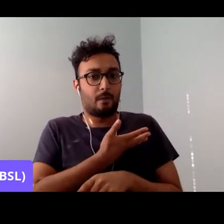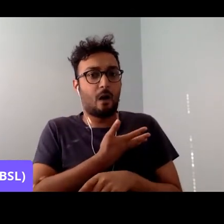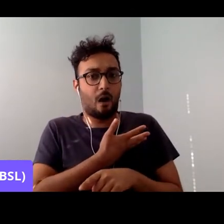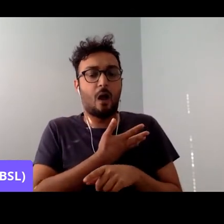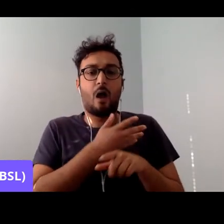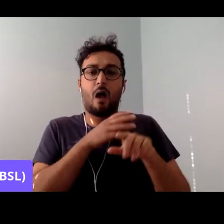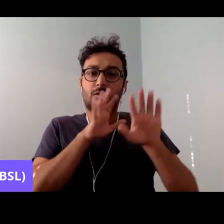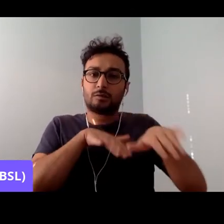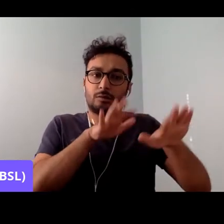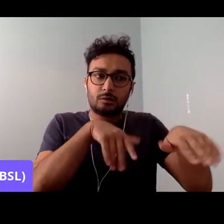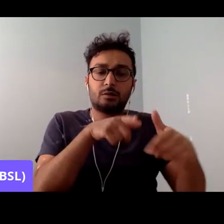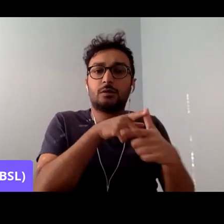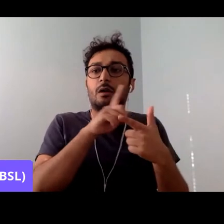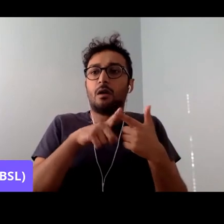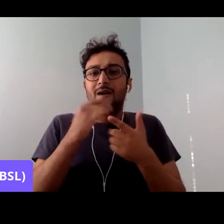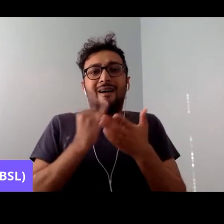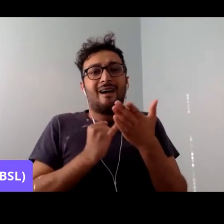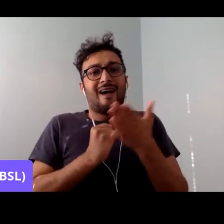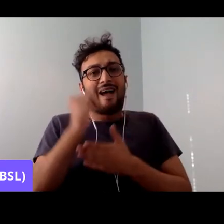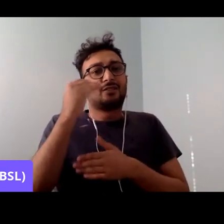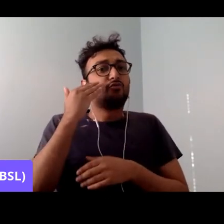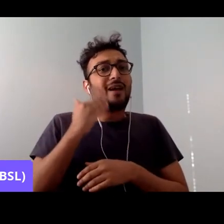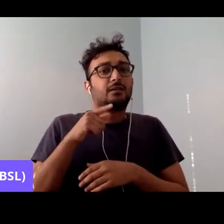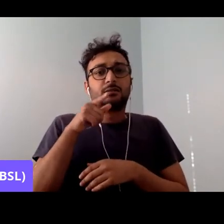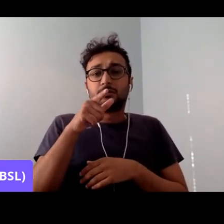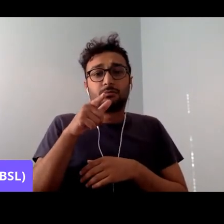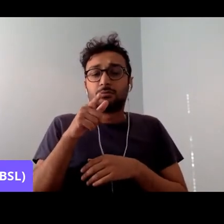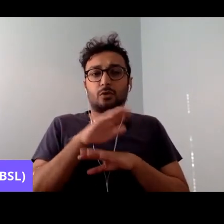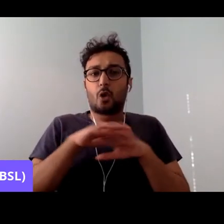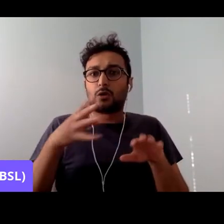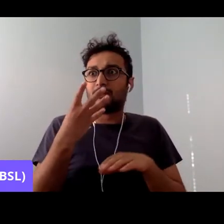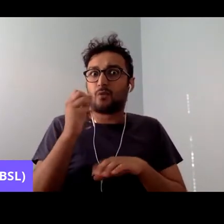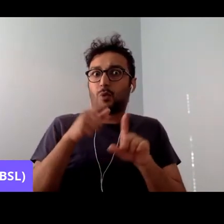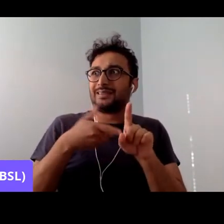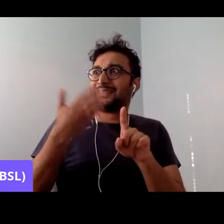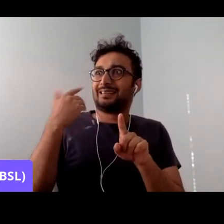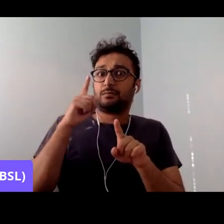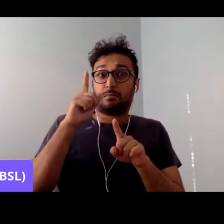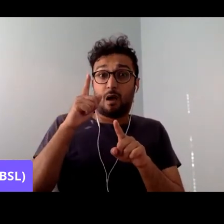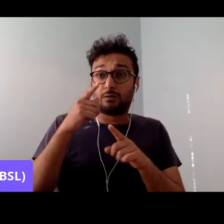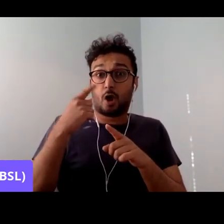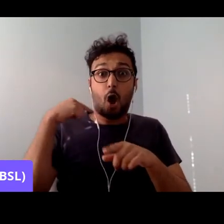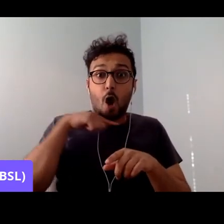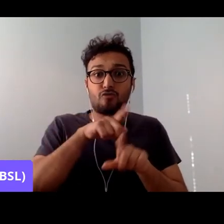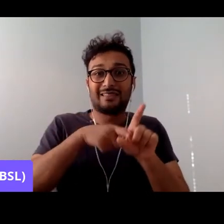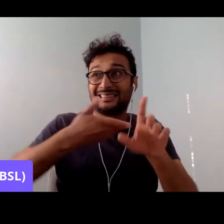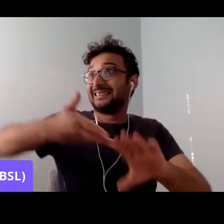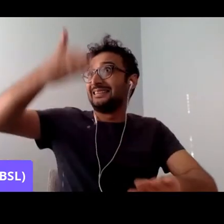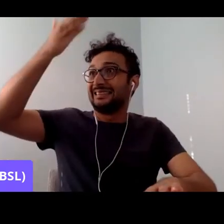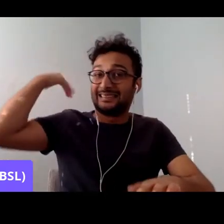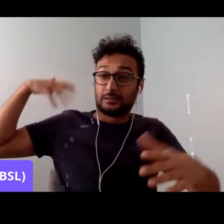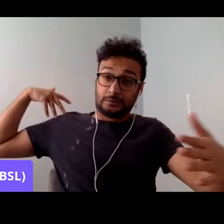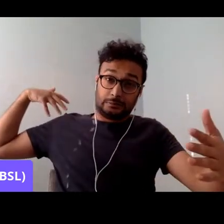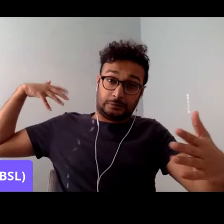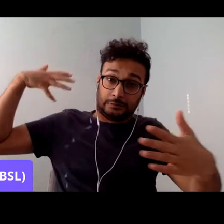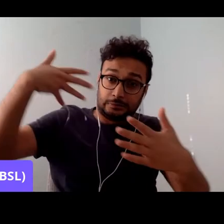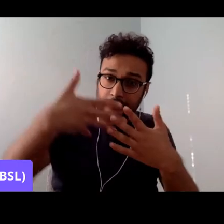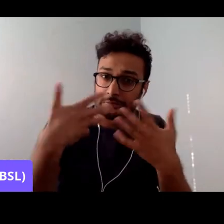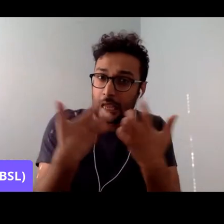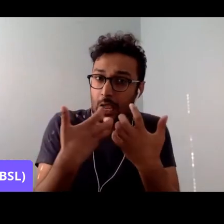over the centuries, because one of the things to remember is there's nothing